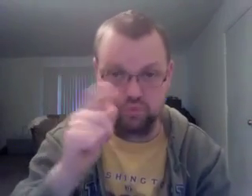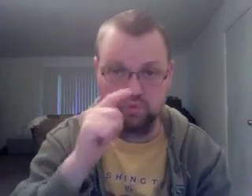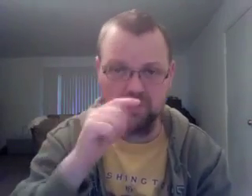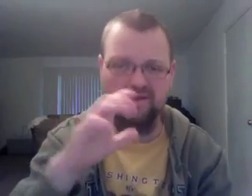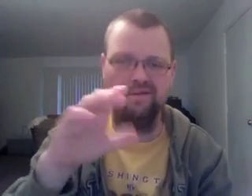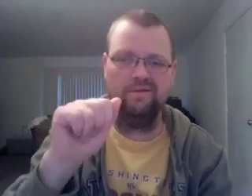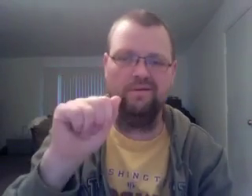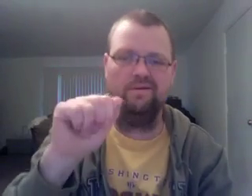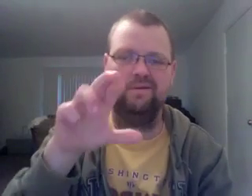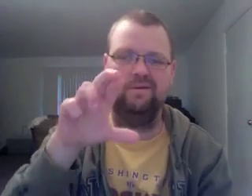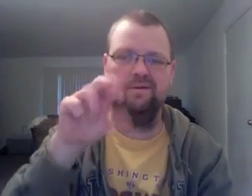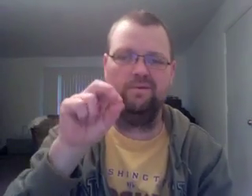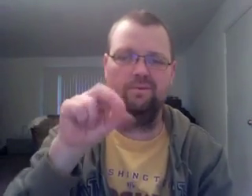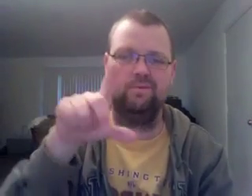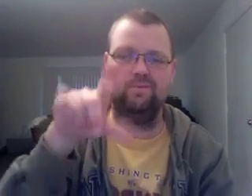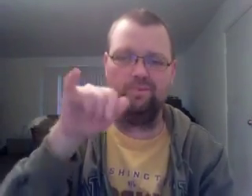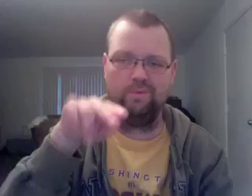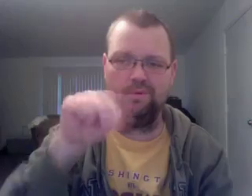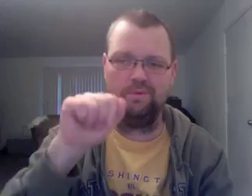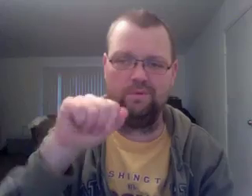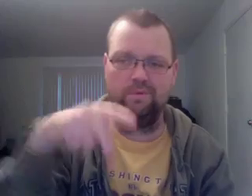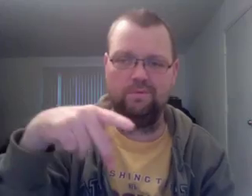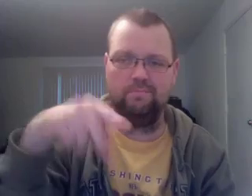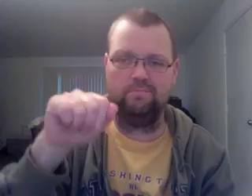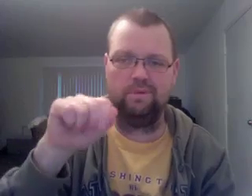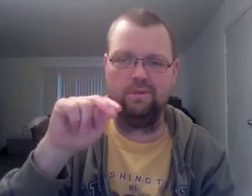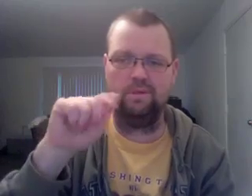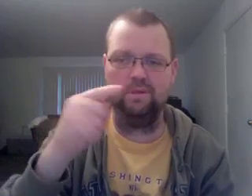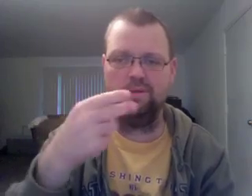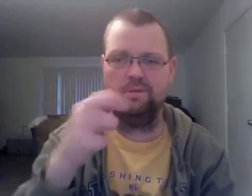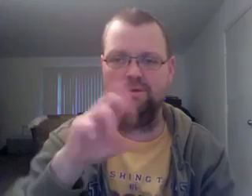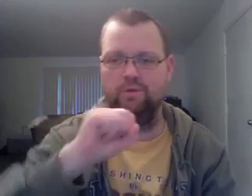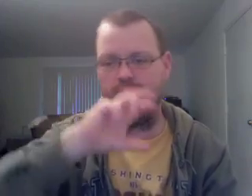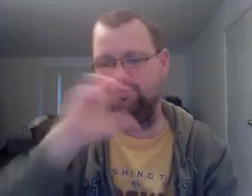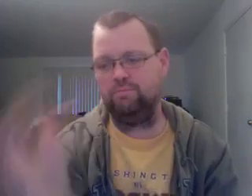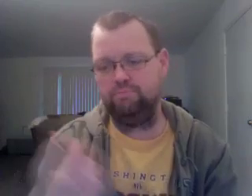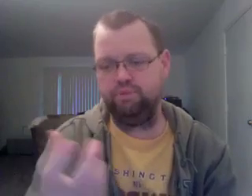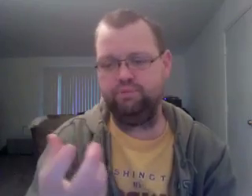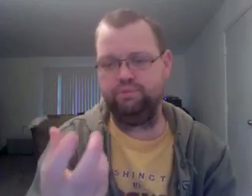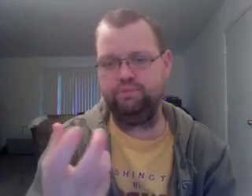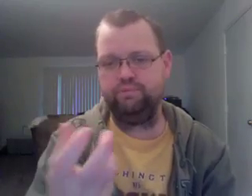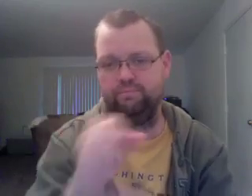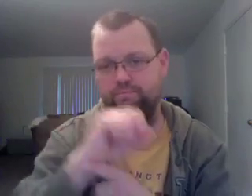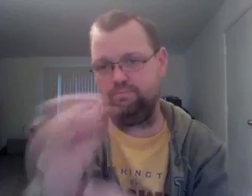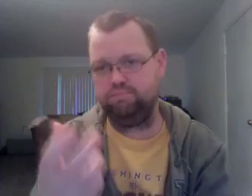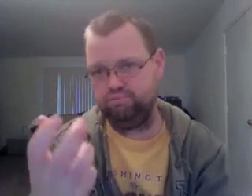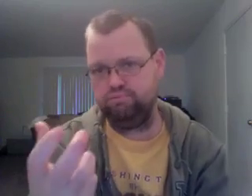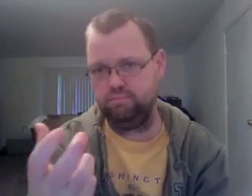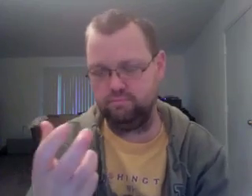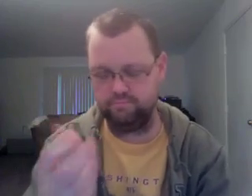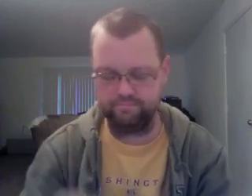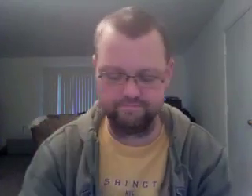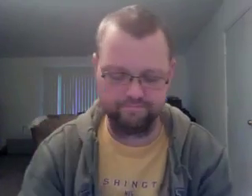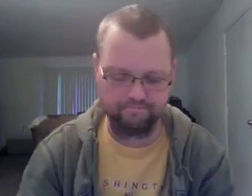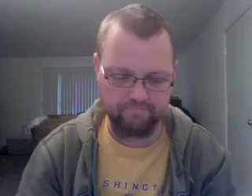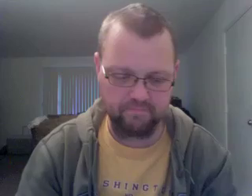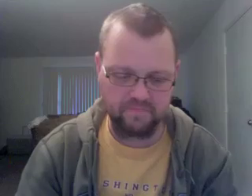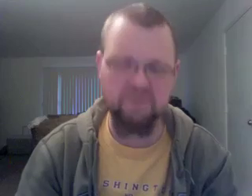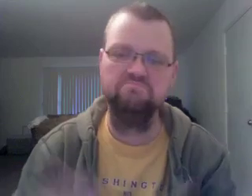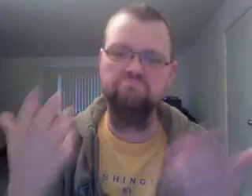bugs are a big issue. He said we kept playing in town on the next stop. Running in third is Flint Boyer, and